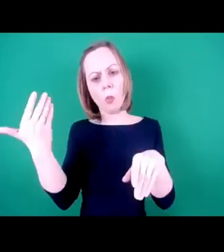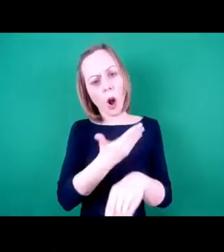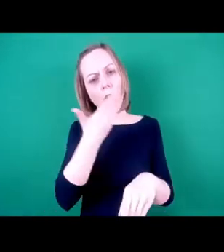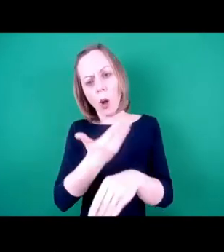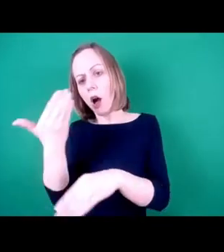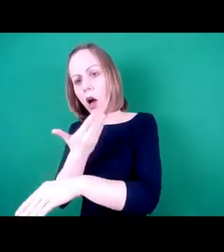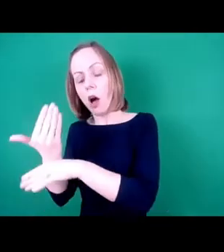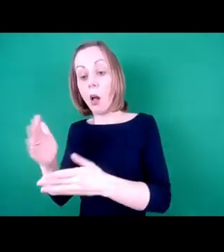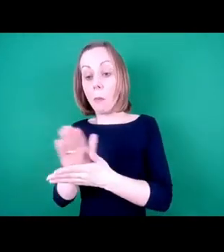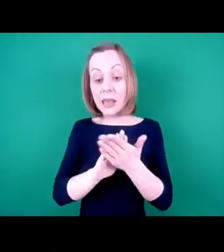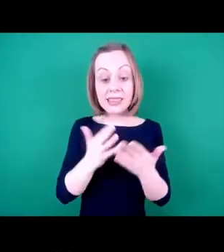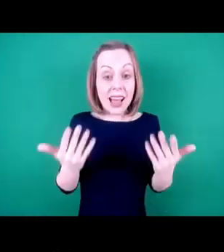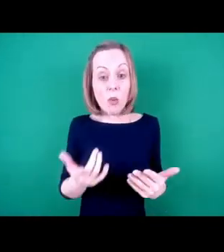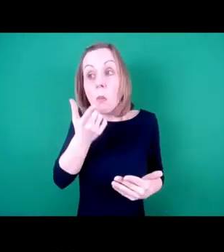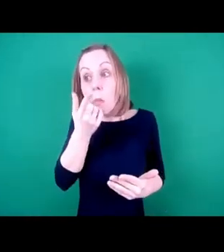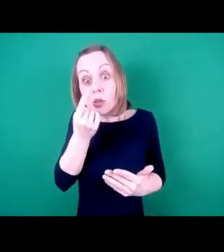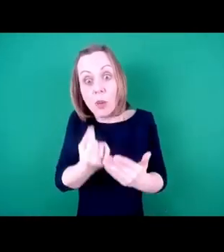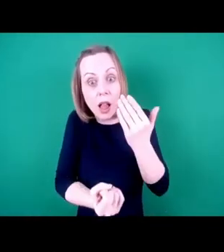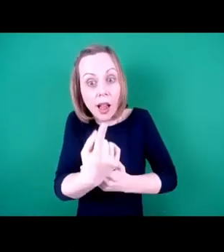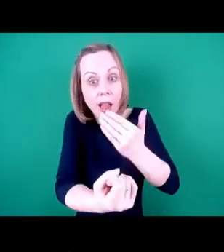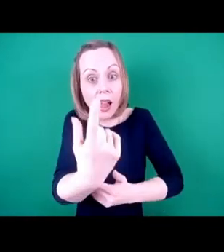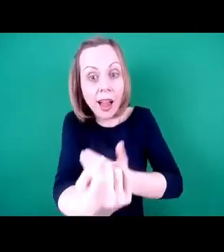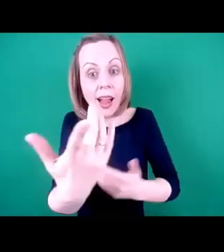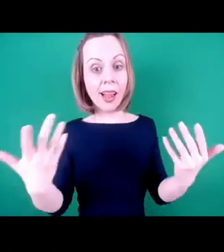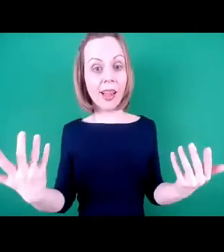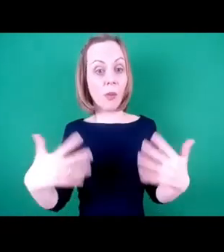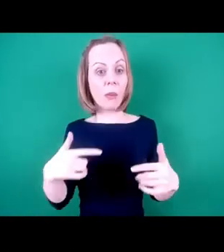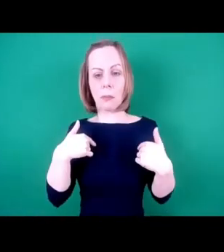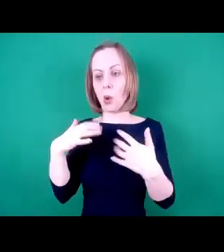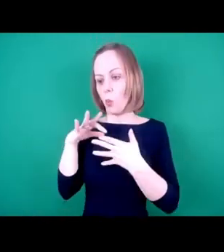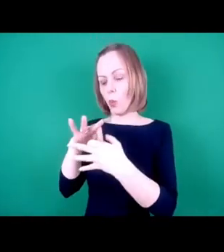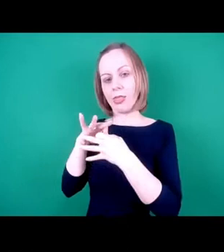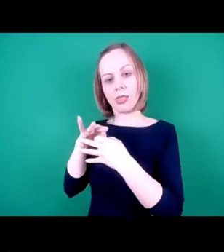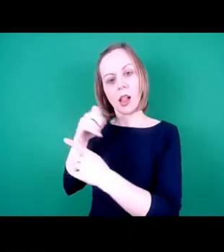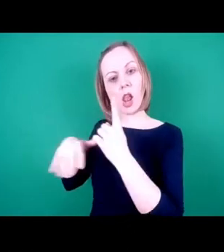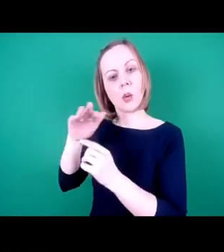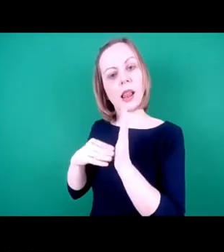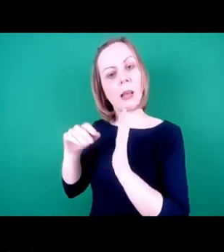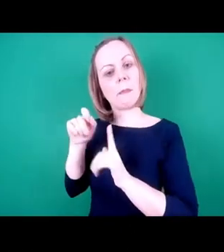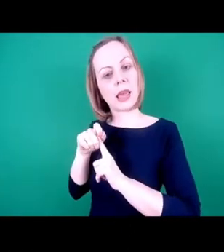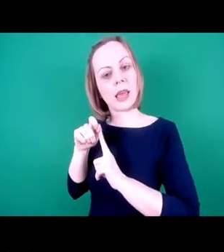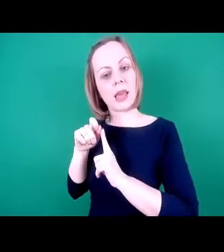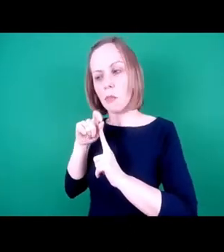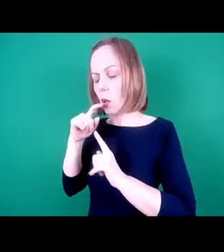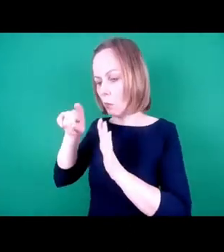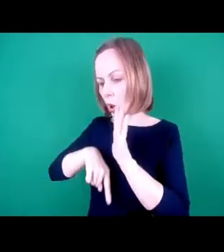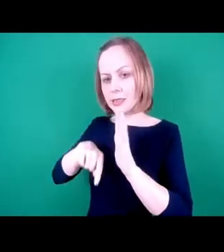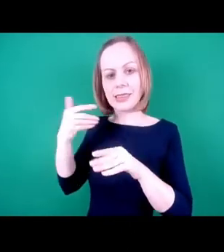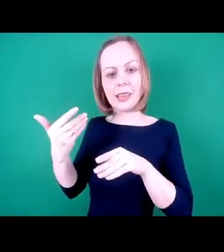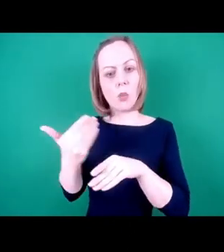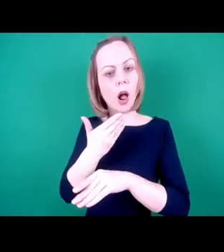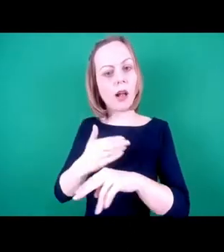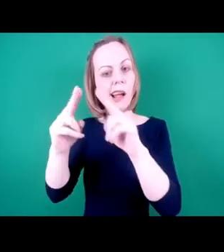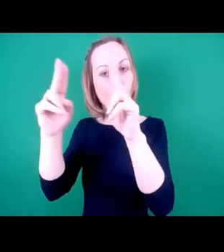opens up possible opportunities. And I'm working with one of the local MPs on a policy for working at home, which will,